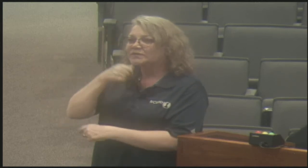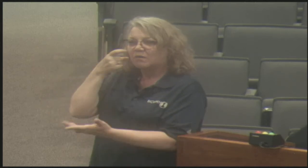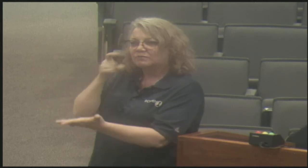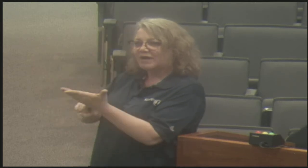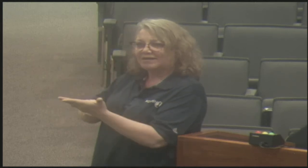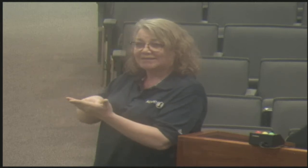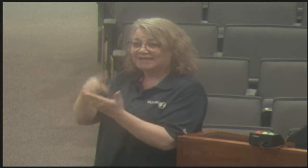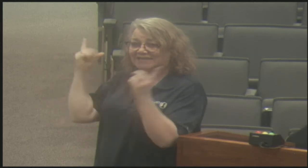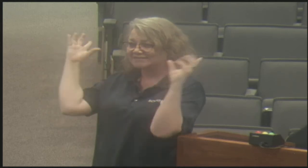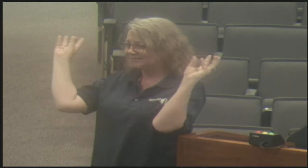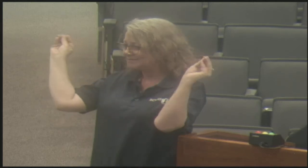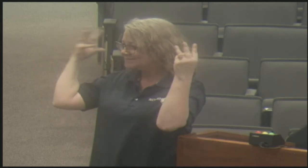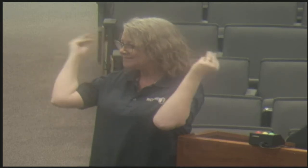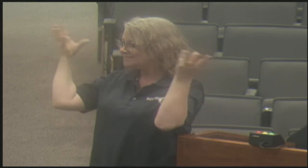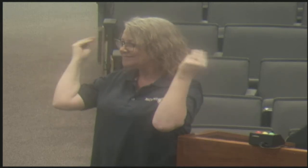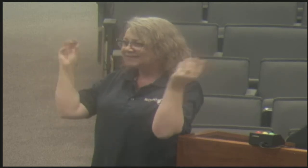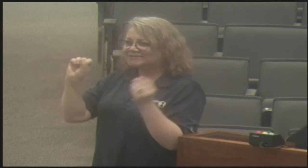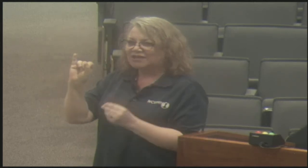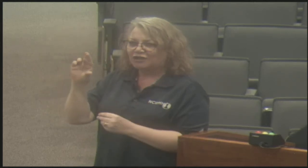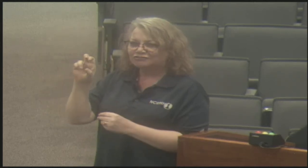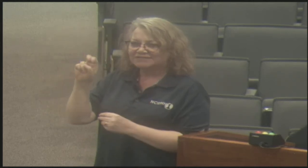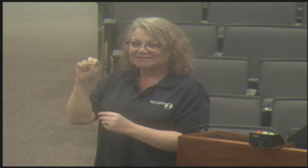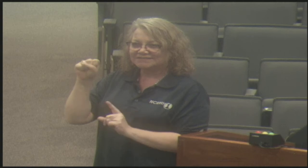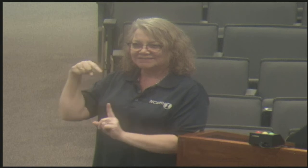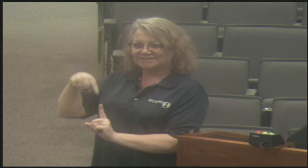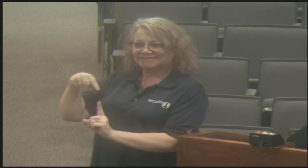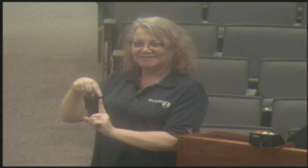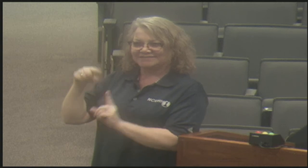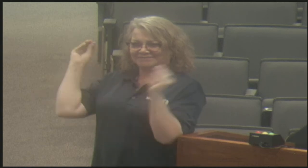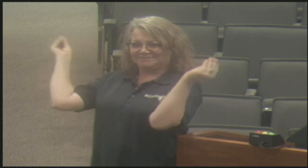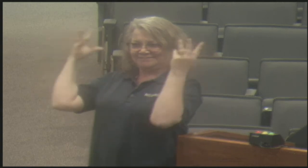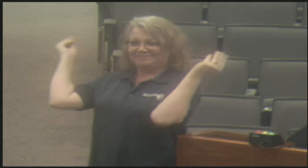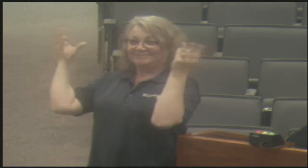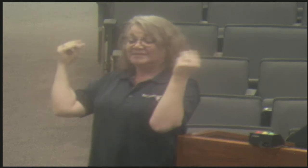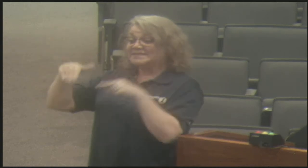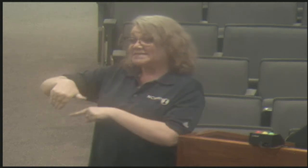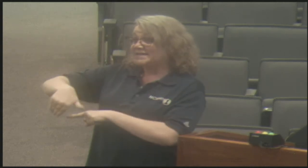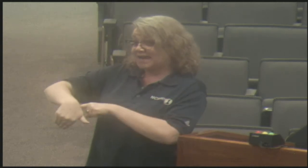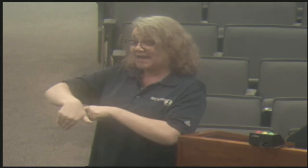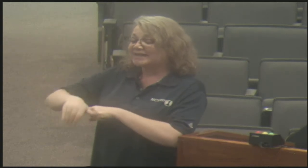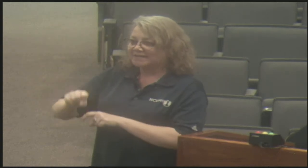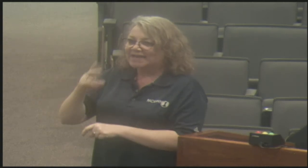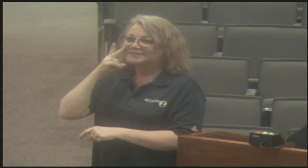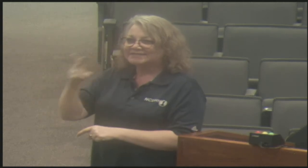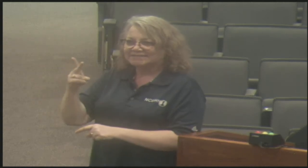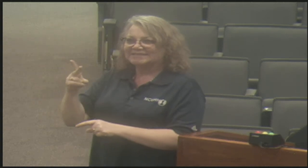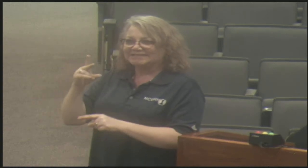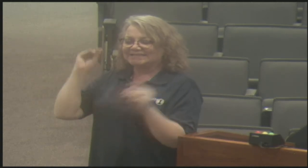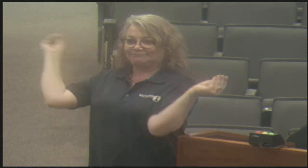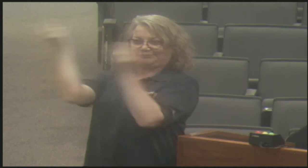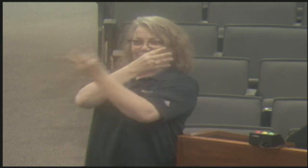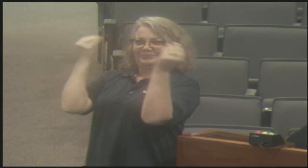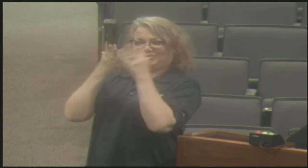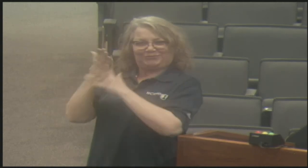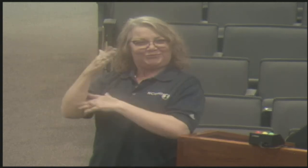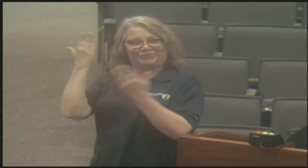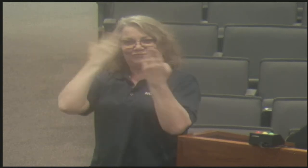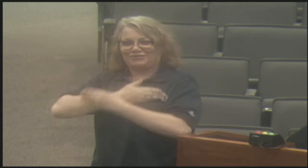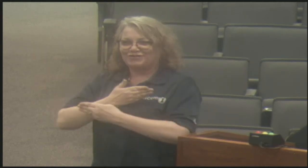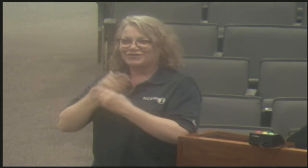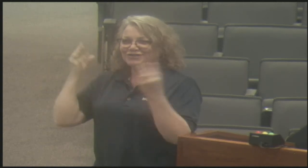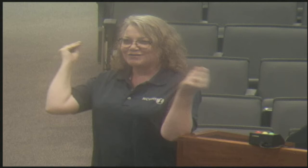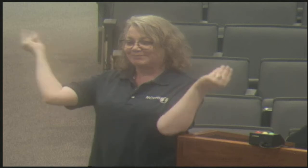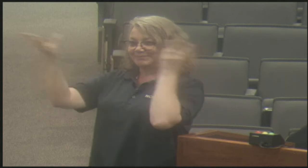on our vehicles. And oftentimes we still don't recognize the red and blue lights that tend to go off during the day if a police